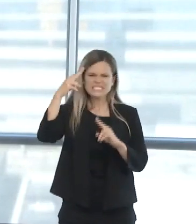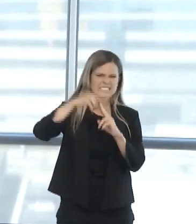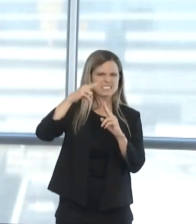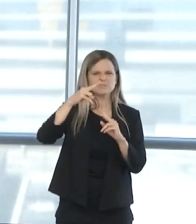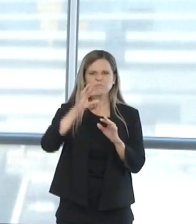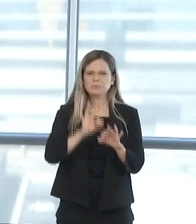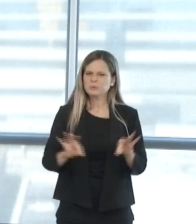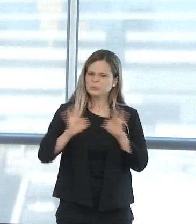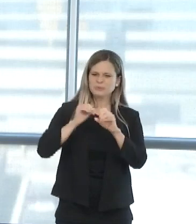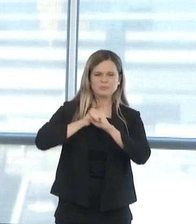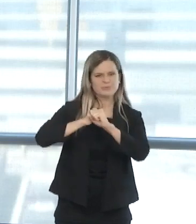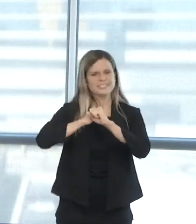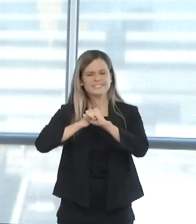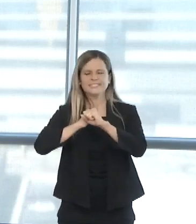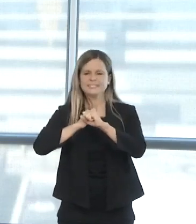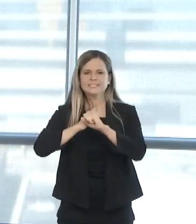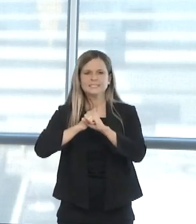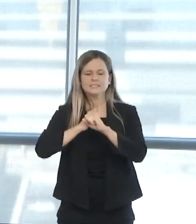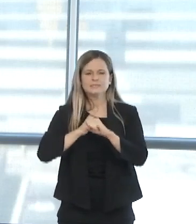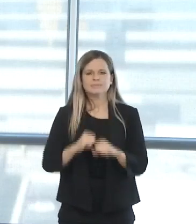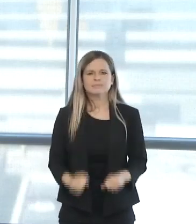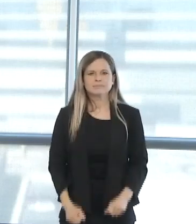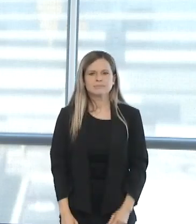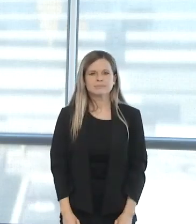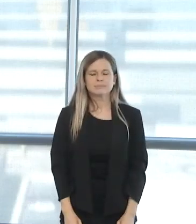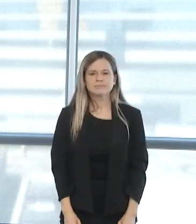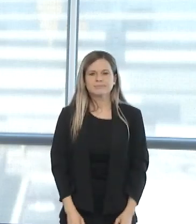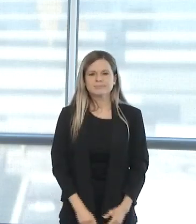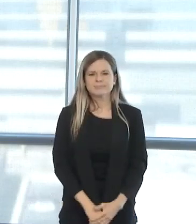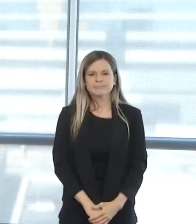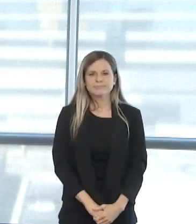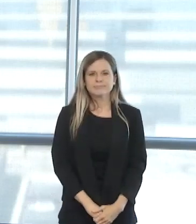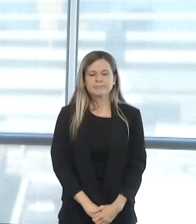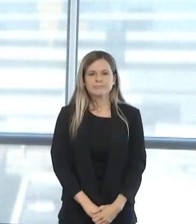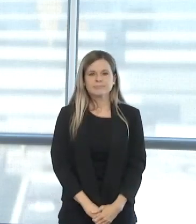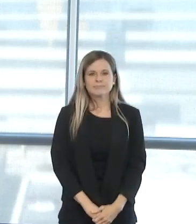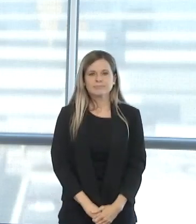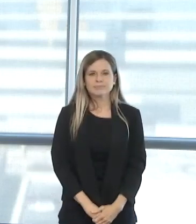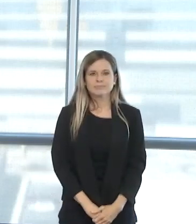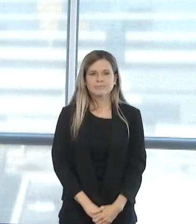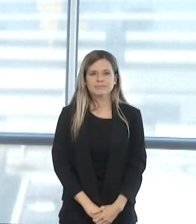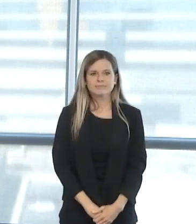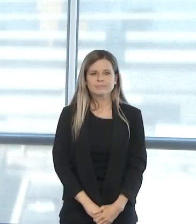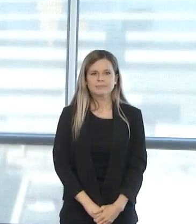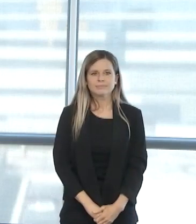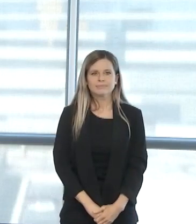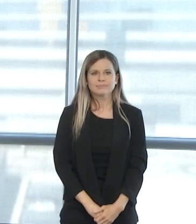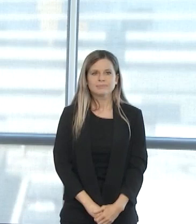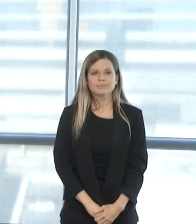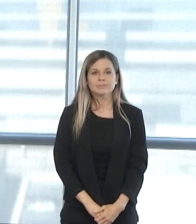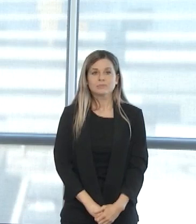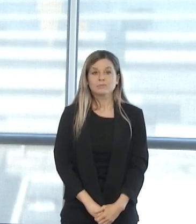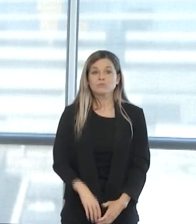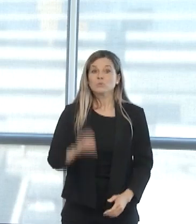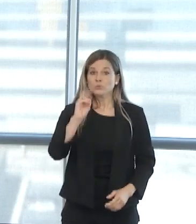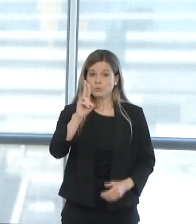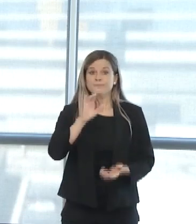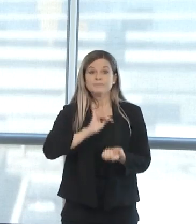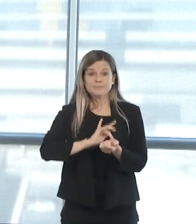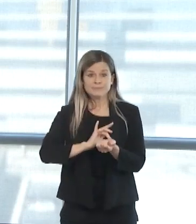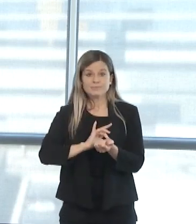workers who are battling the COVID-19 pandemic. OU Medicine is proud to have already